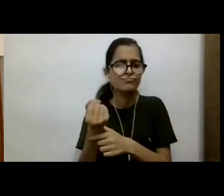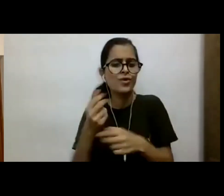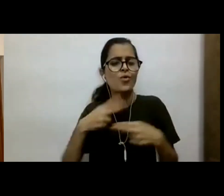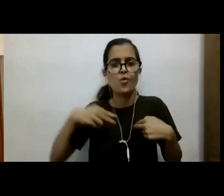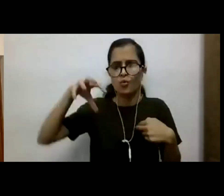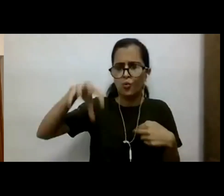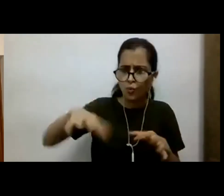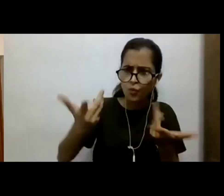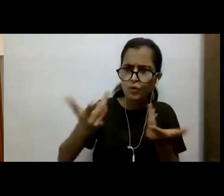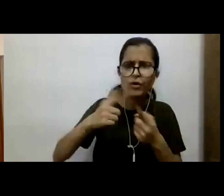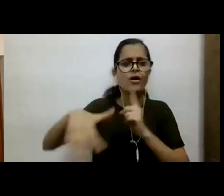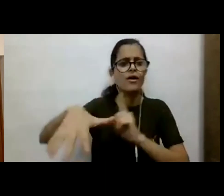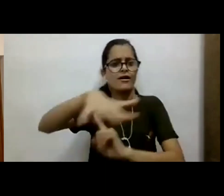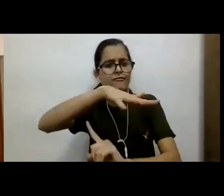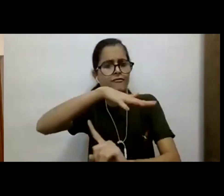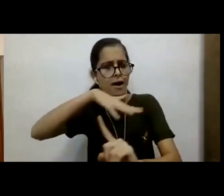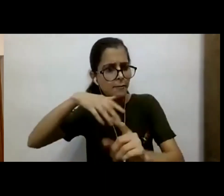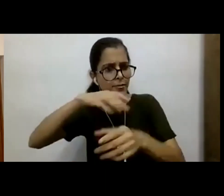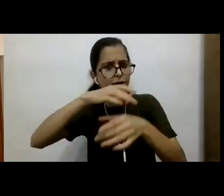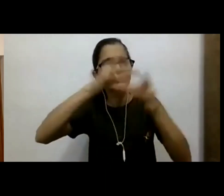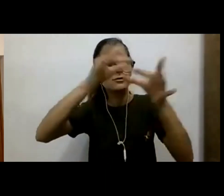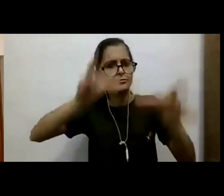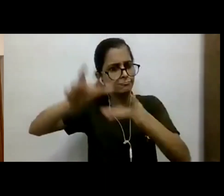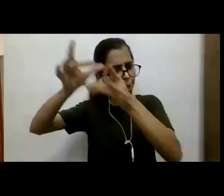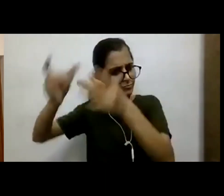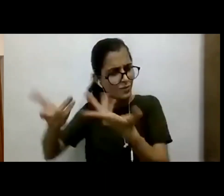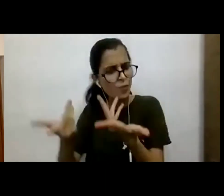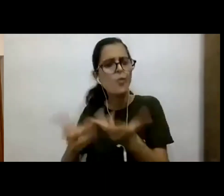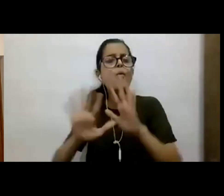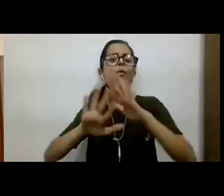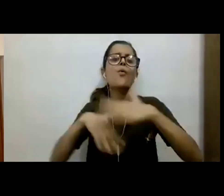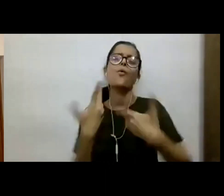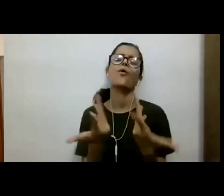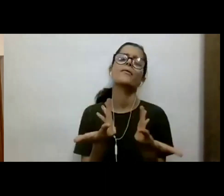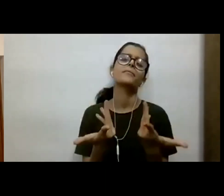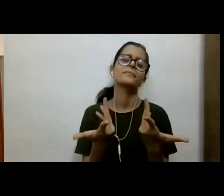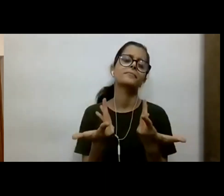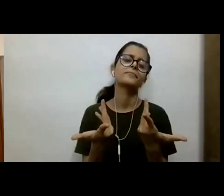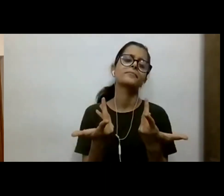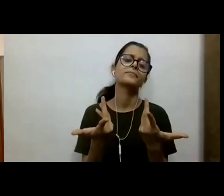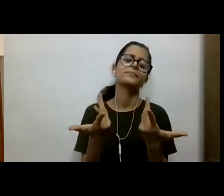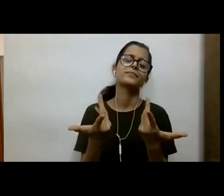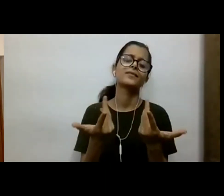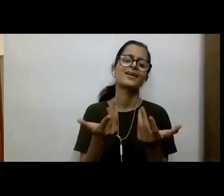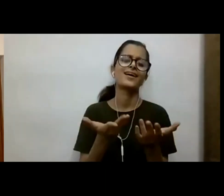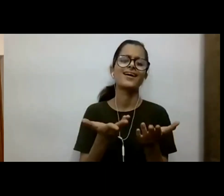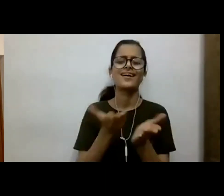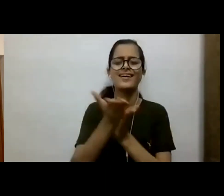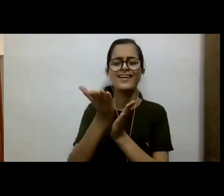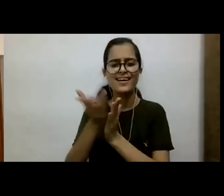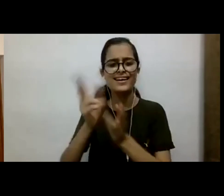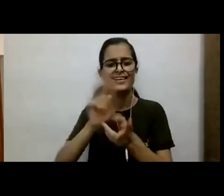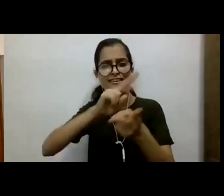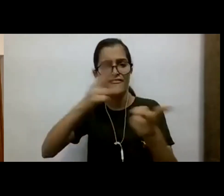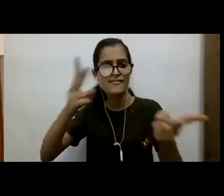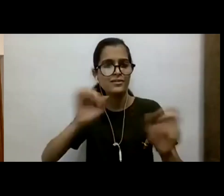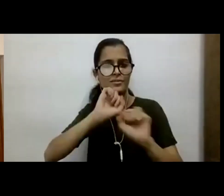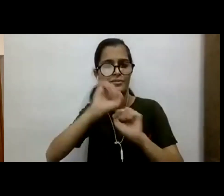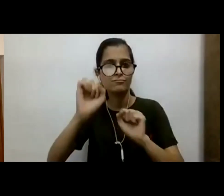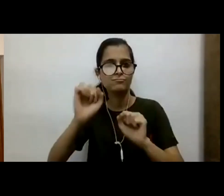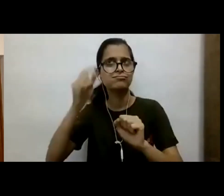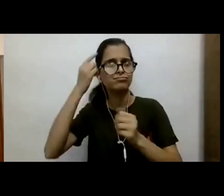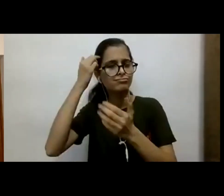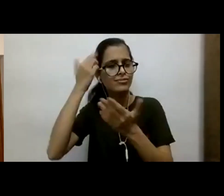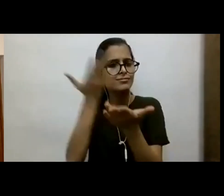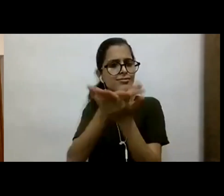are the environmental bodies, whether, you know, whether it is all of the other democratic processes that were put in place,